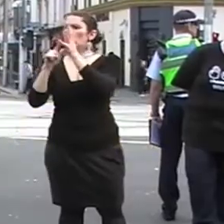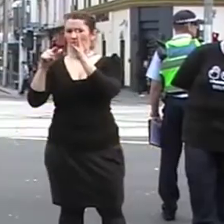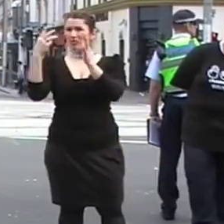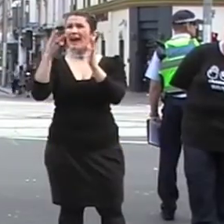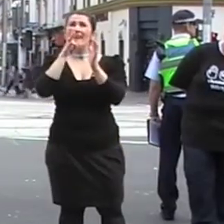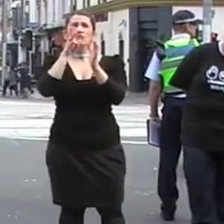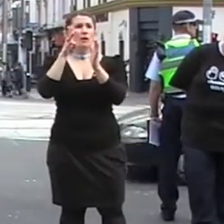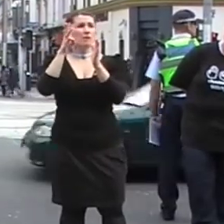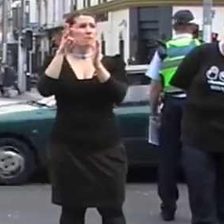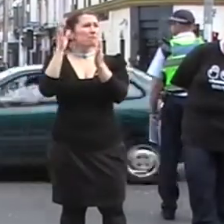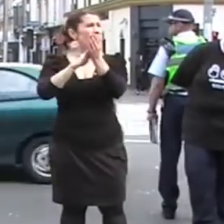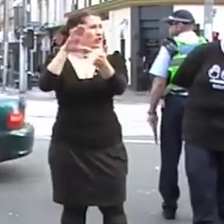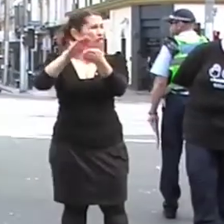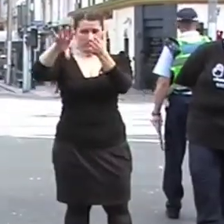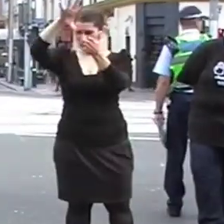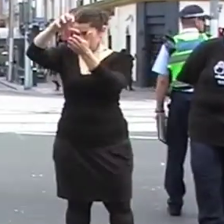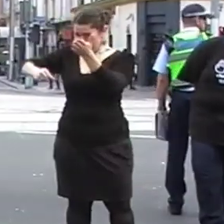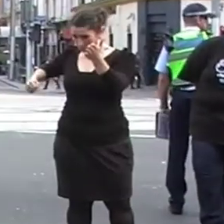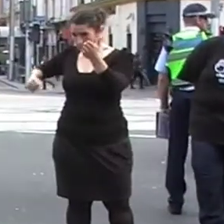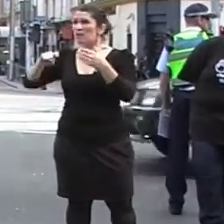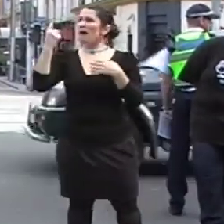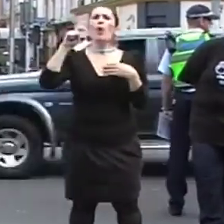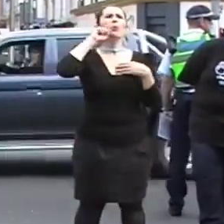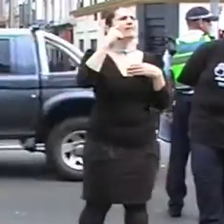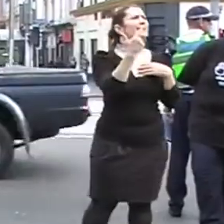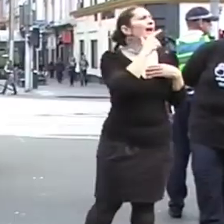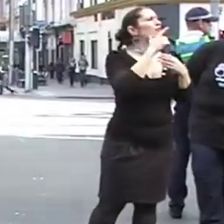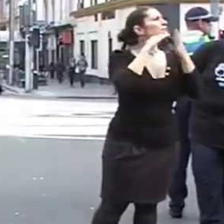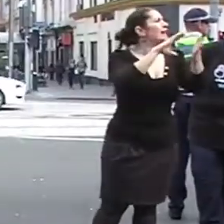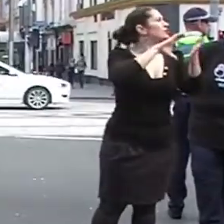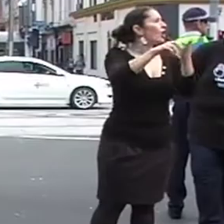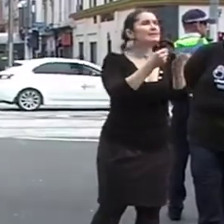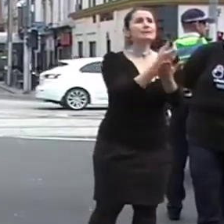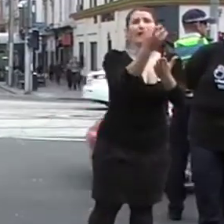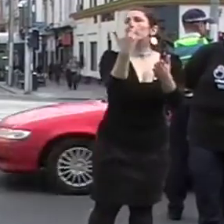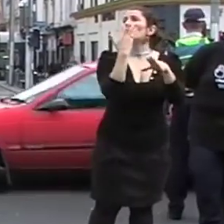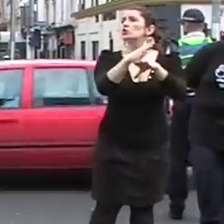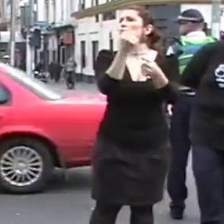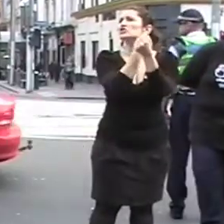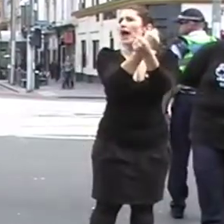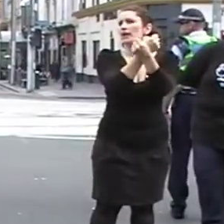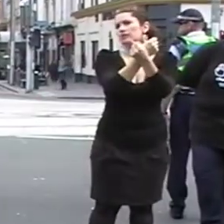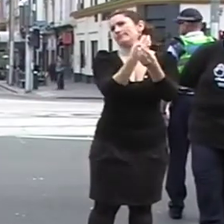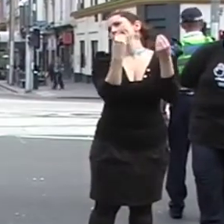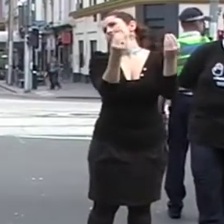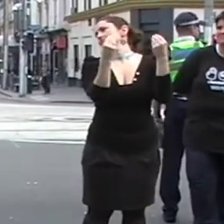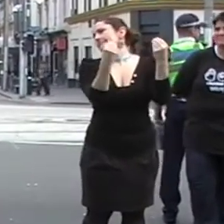spend $700 million or more on a new jail. The Greens will ask the Minister to change his mind about